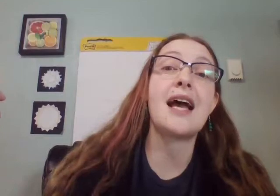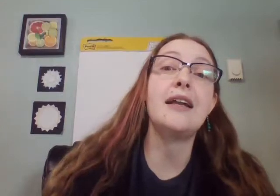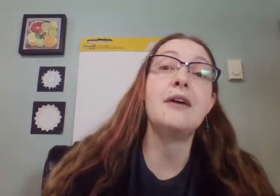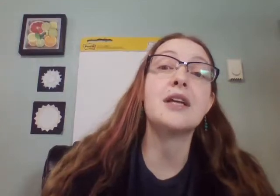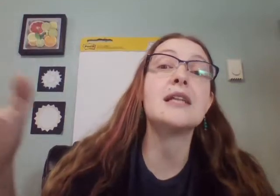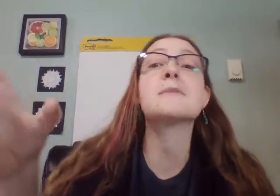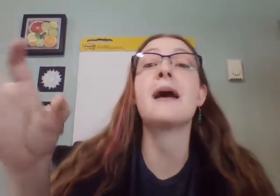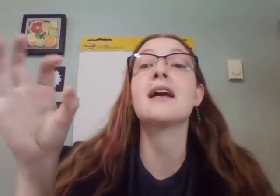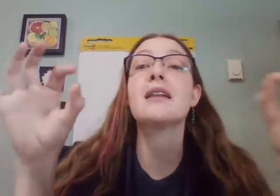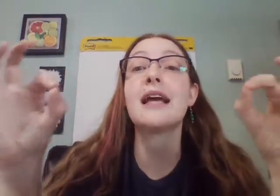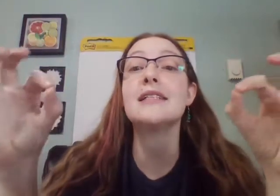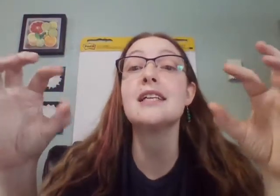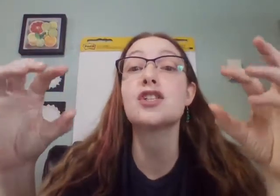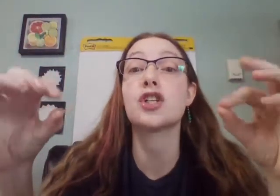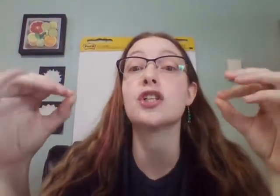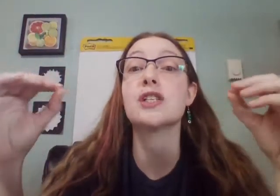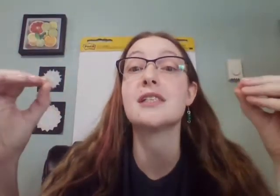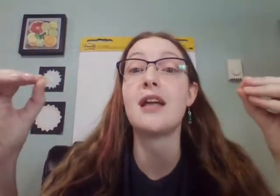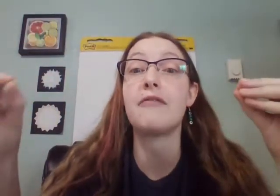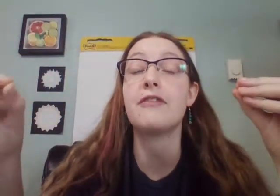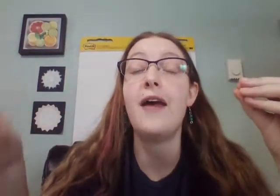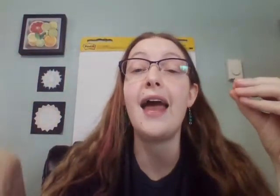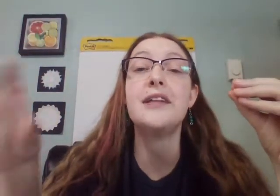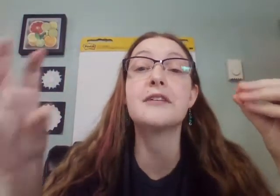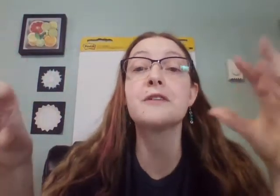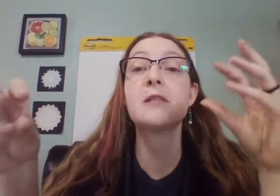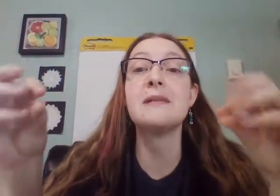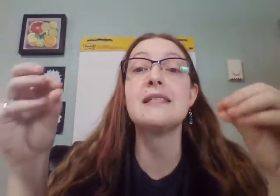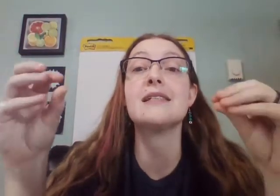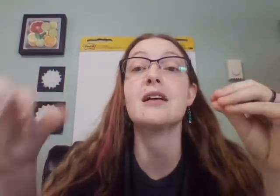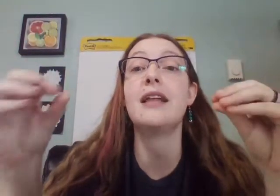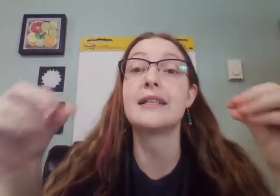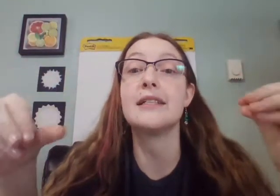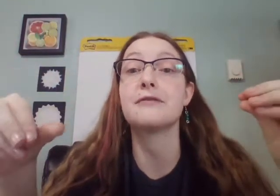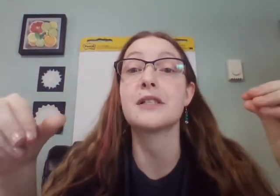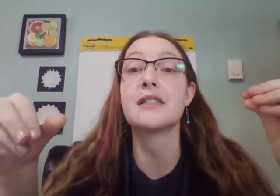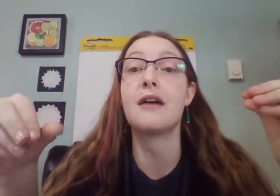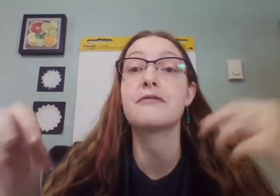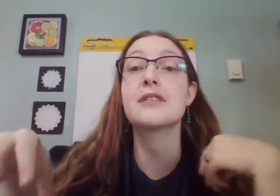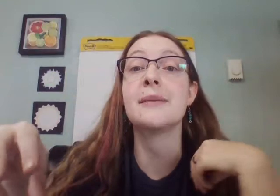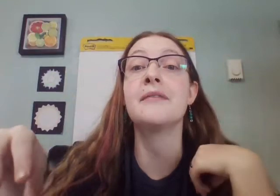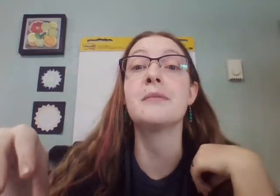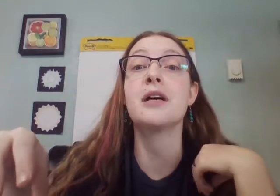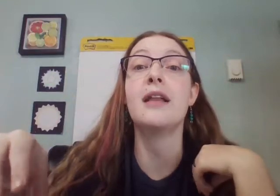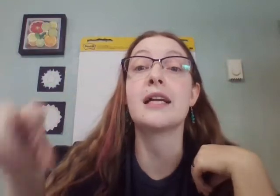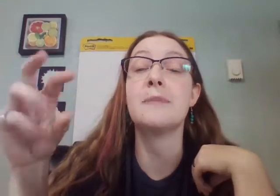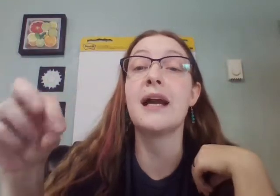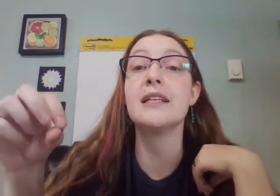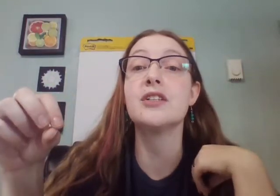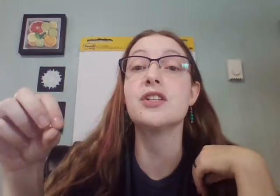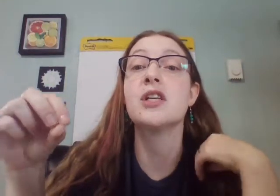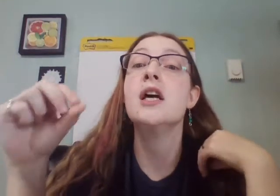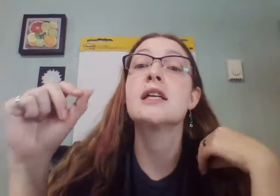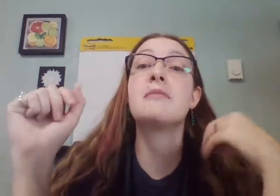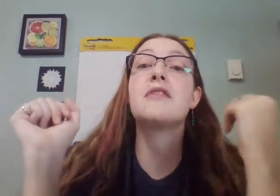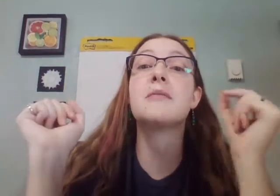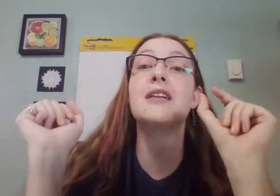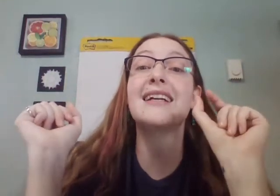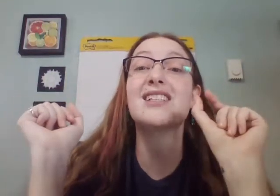hideout is by collecting certain stuff. And different species collect different stuff. Some of them collect pine needles. Some of them collect